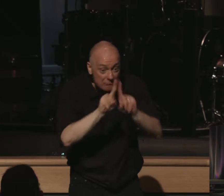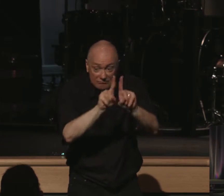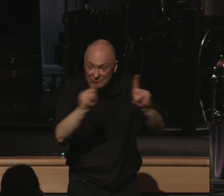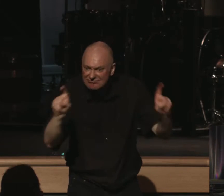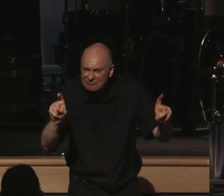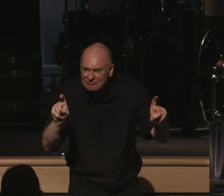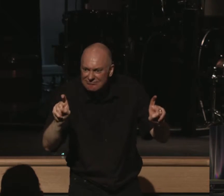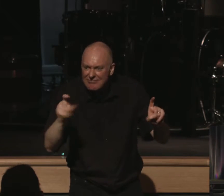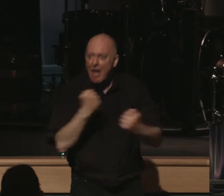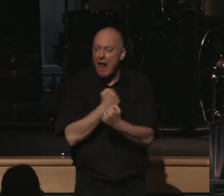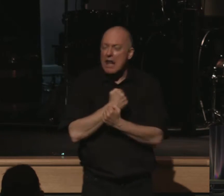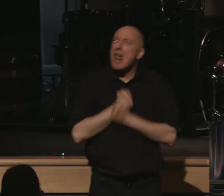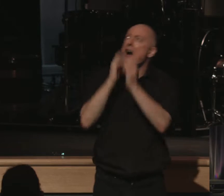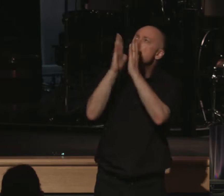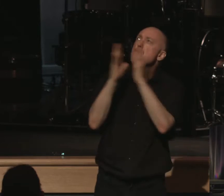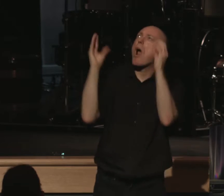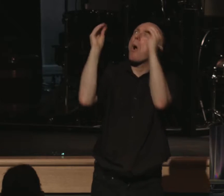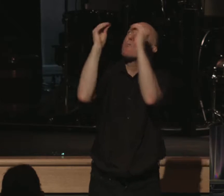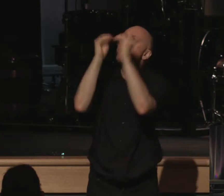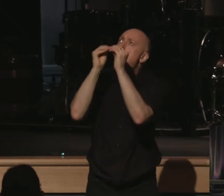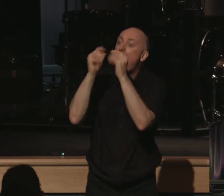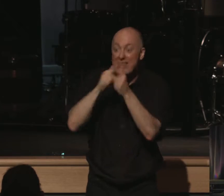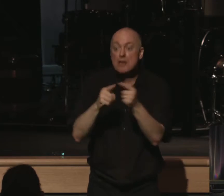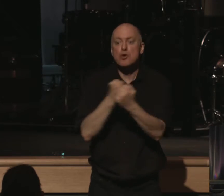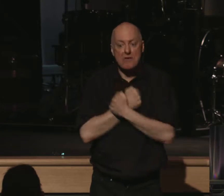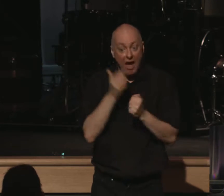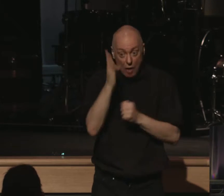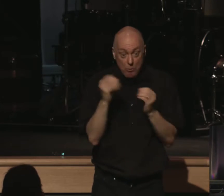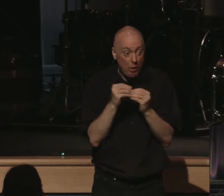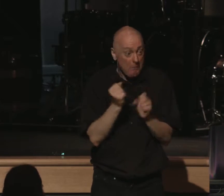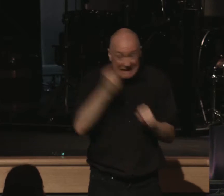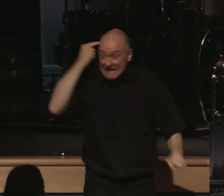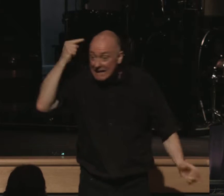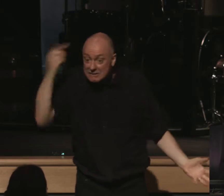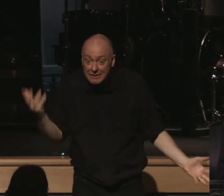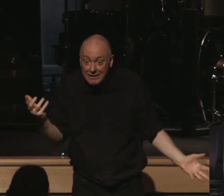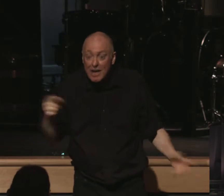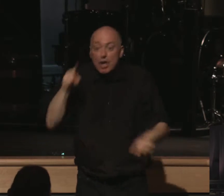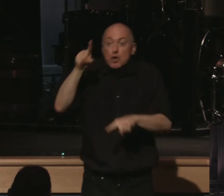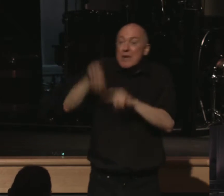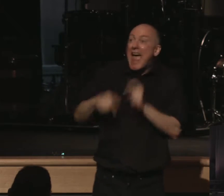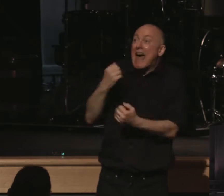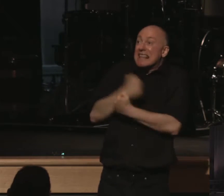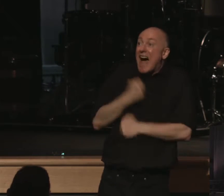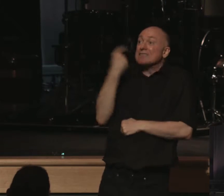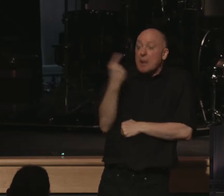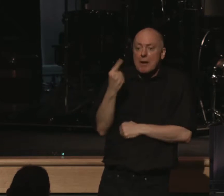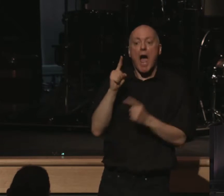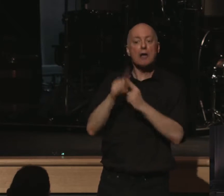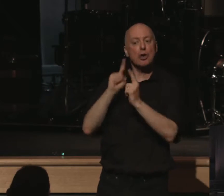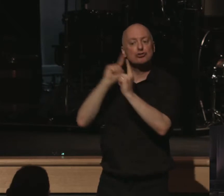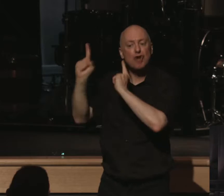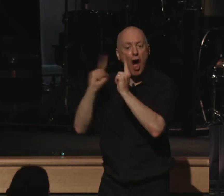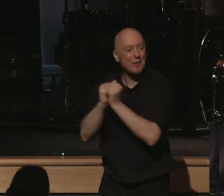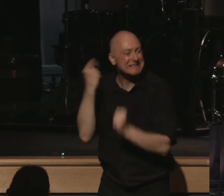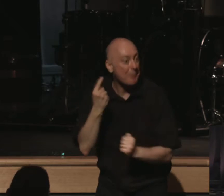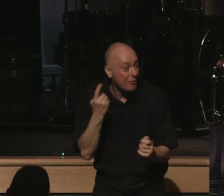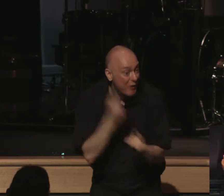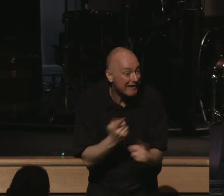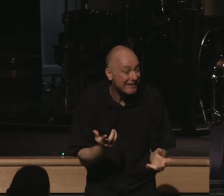You love prayer more and you will love God more. That makes sense, right? You can't love someone until you talk to that someone. And the more